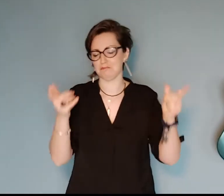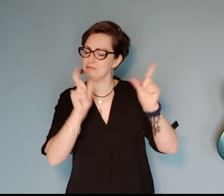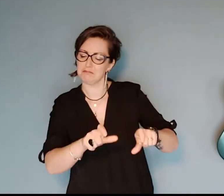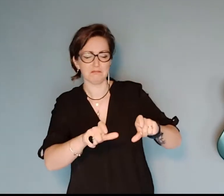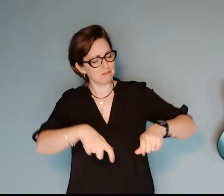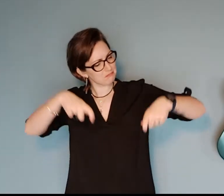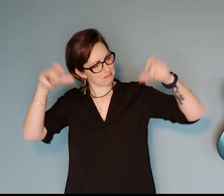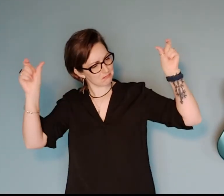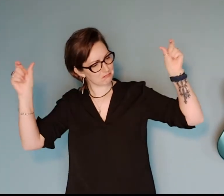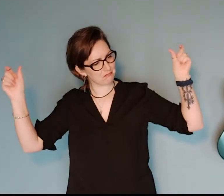till it all ends